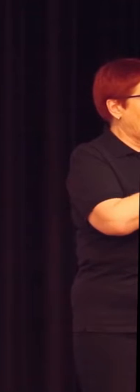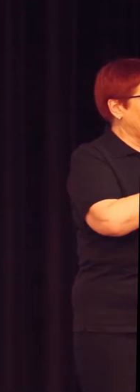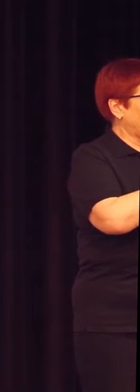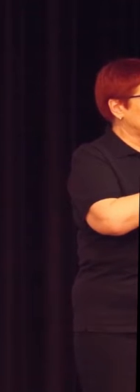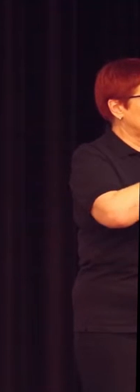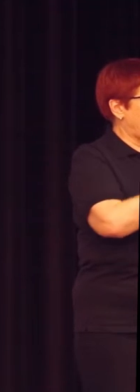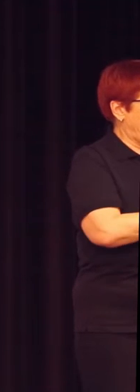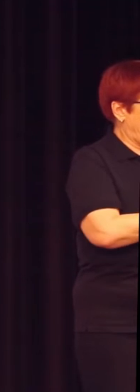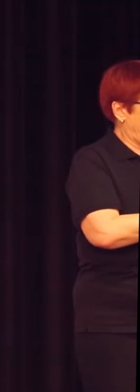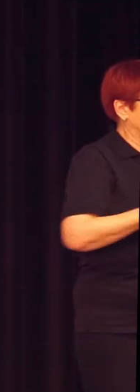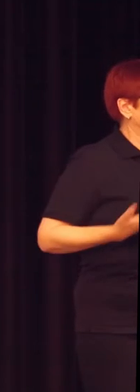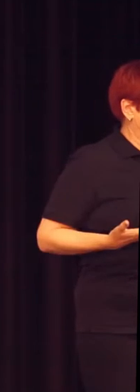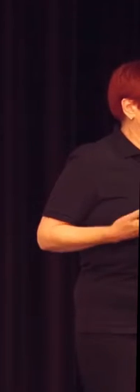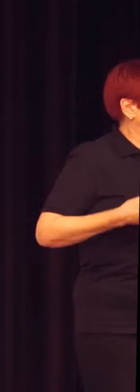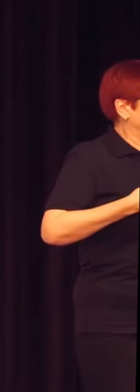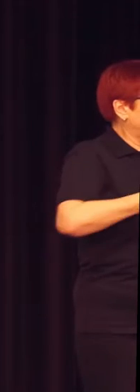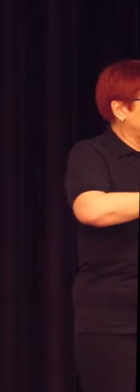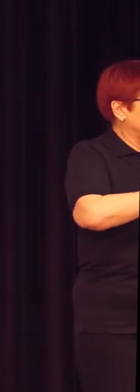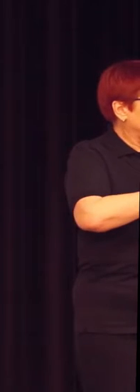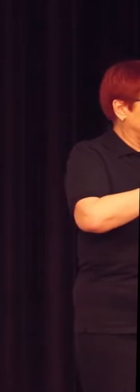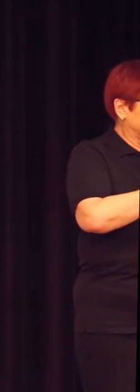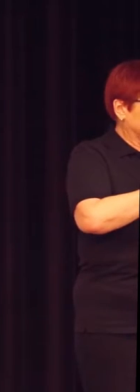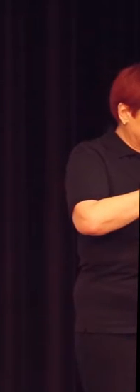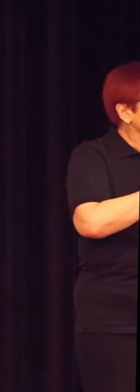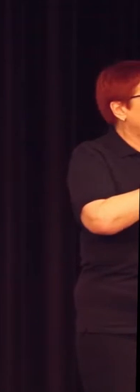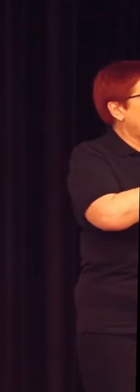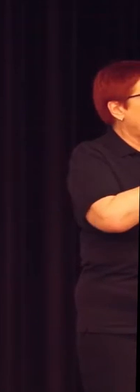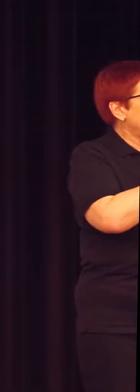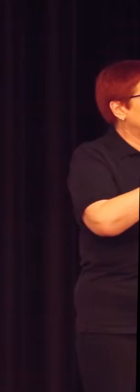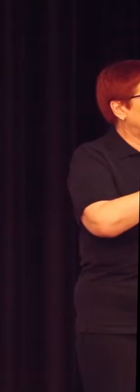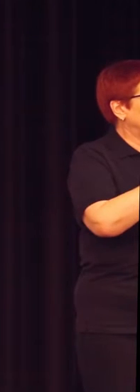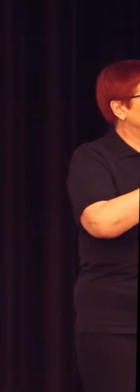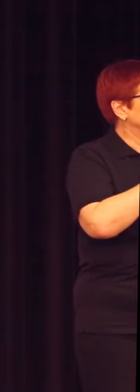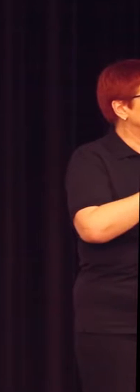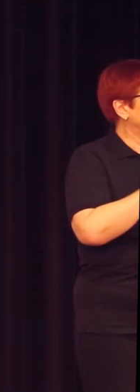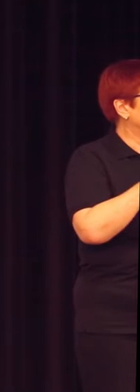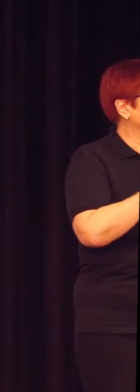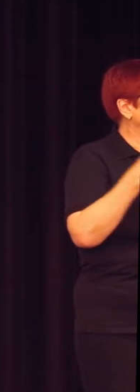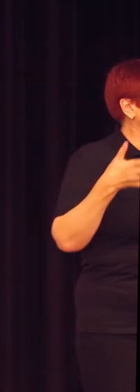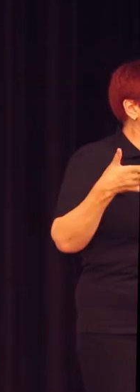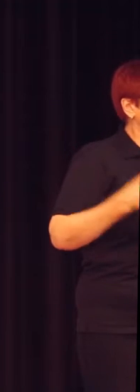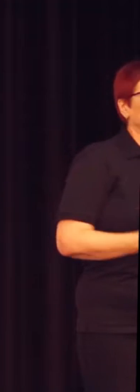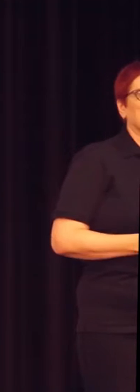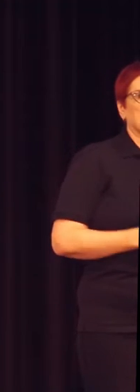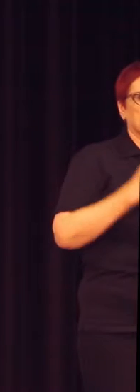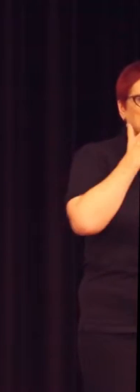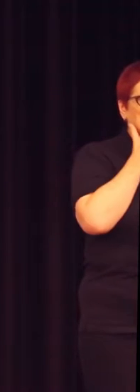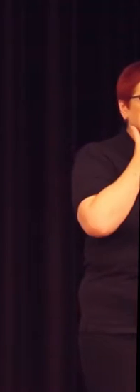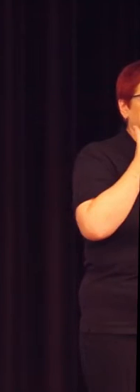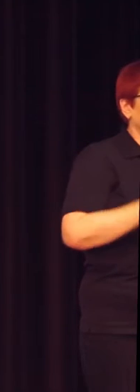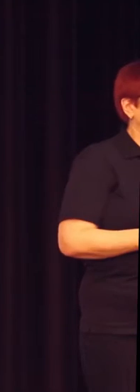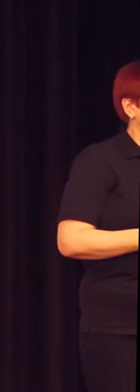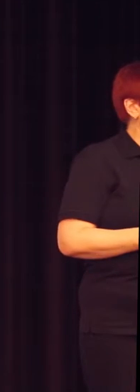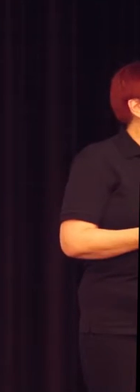Their title is the learning style. And somewhere the learning style got